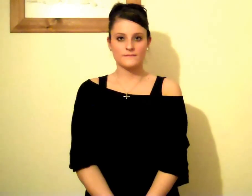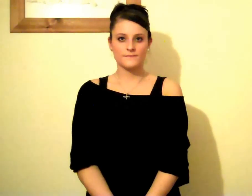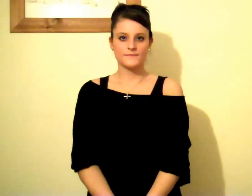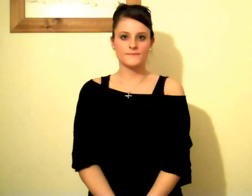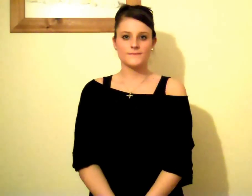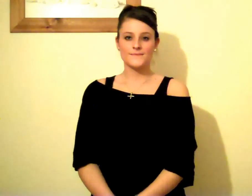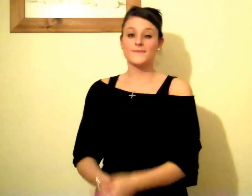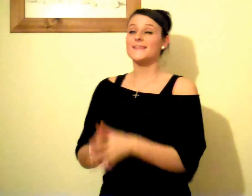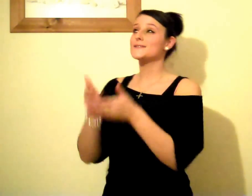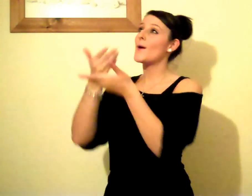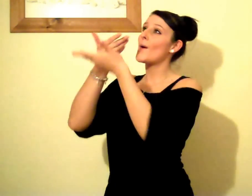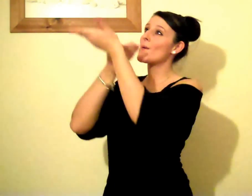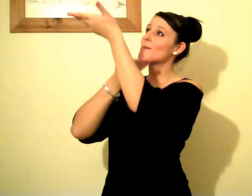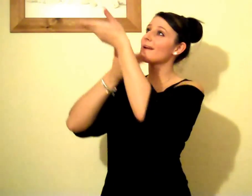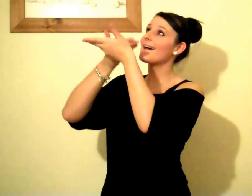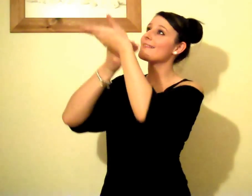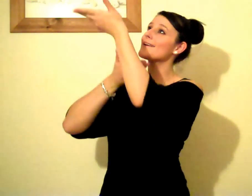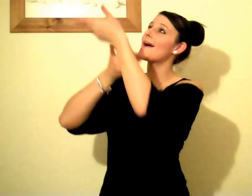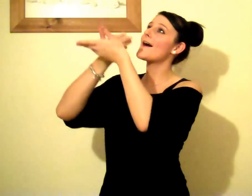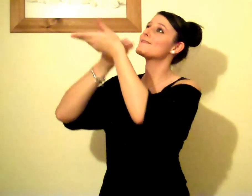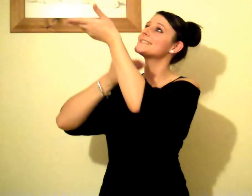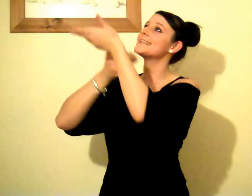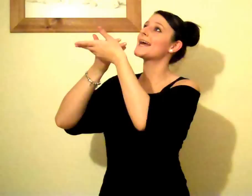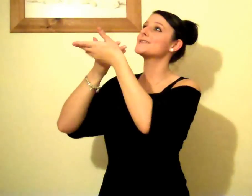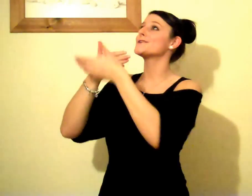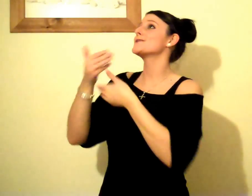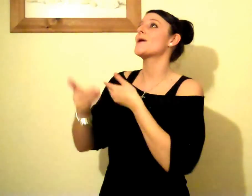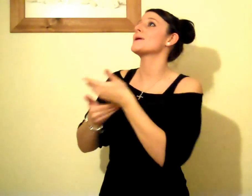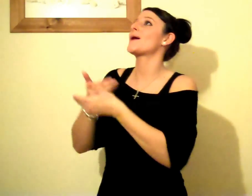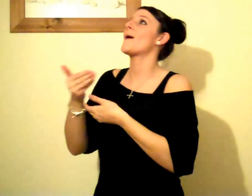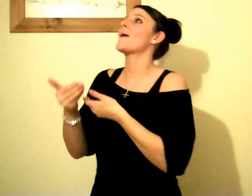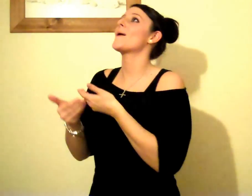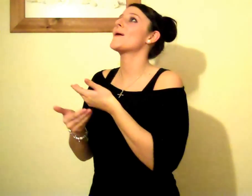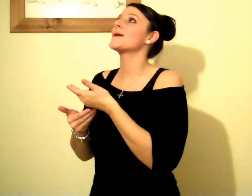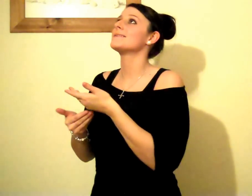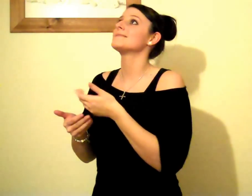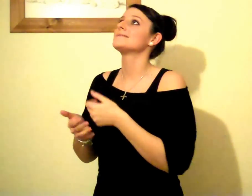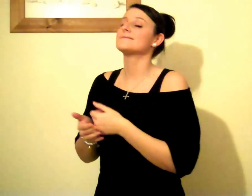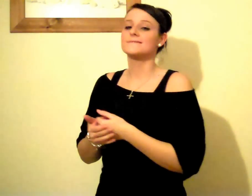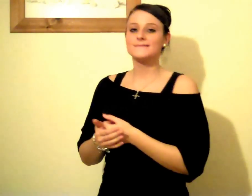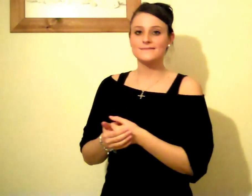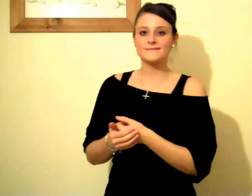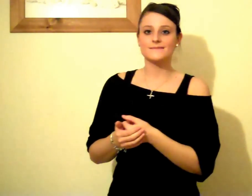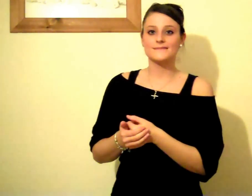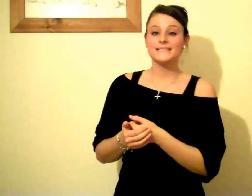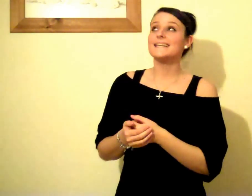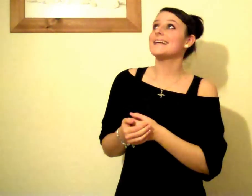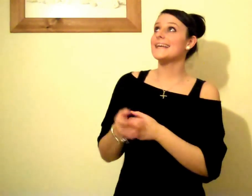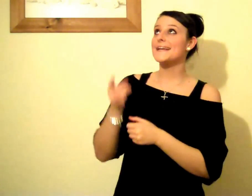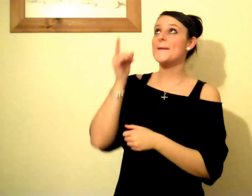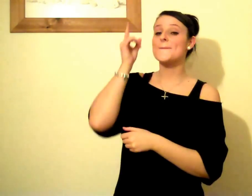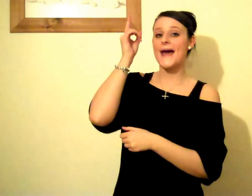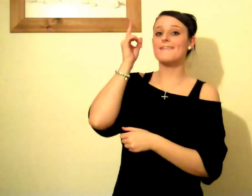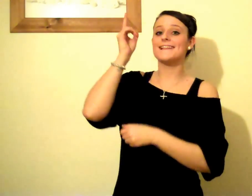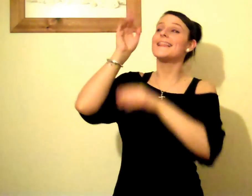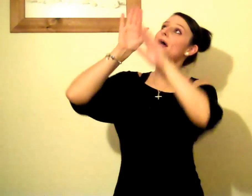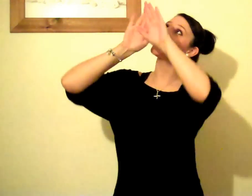There's a whole nother conversation going on In a parallel